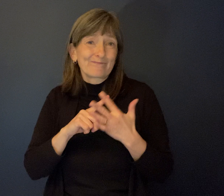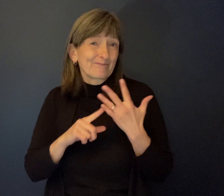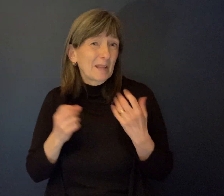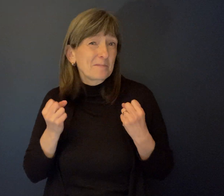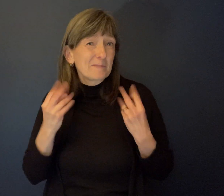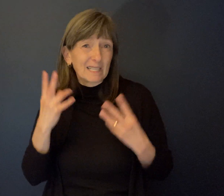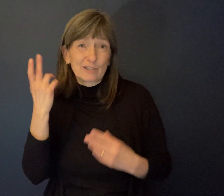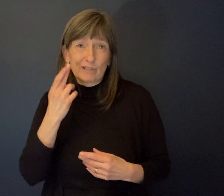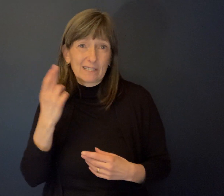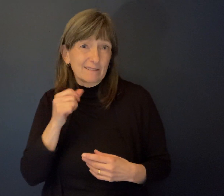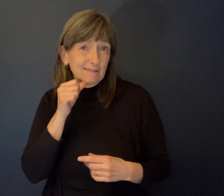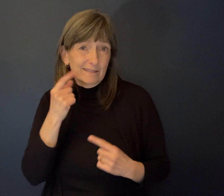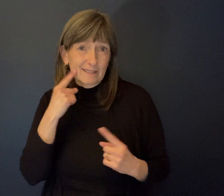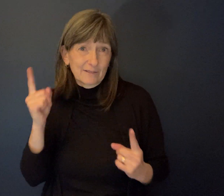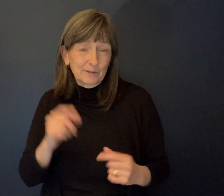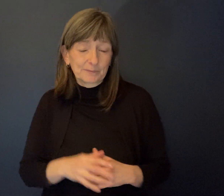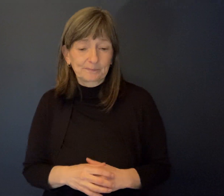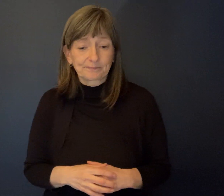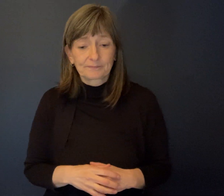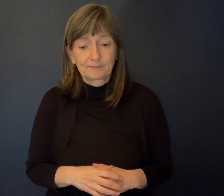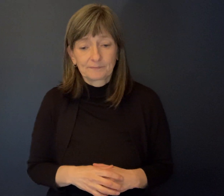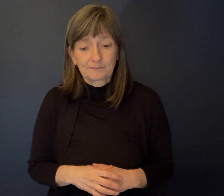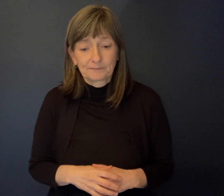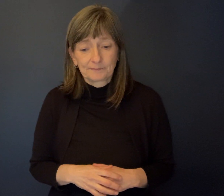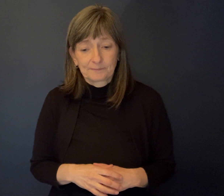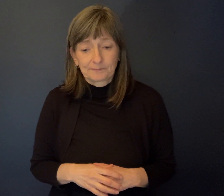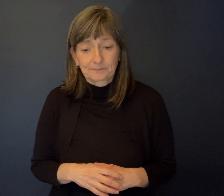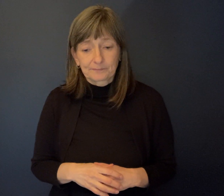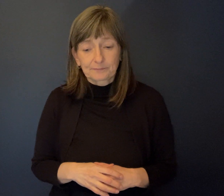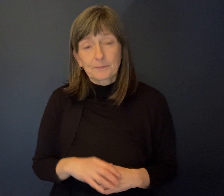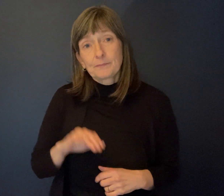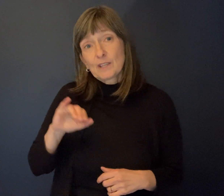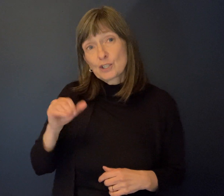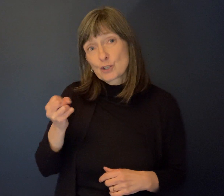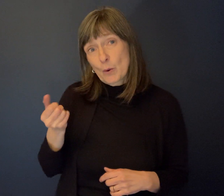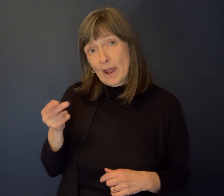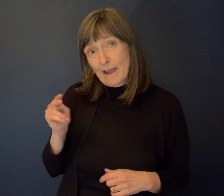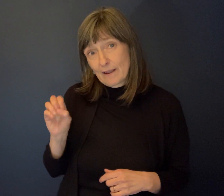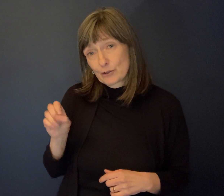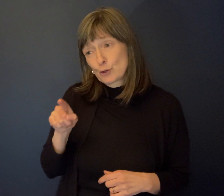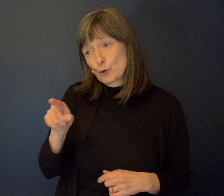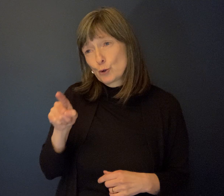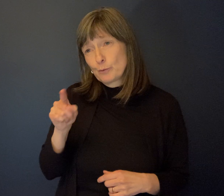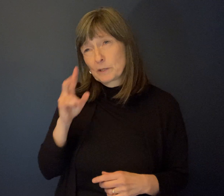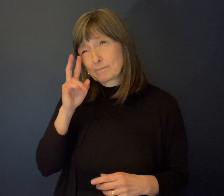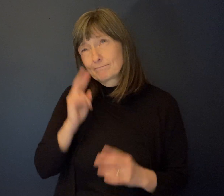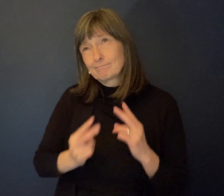So Joanne, you've been reflecting on your life up to now.